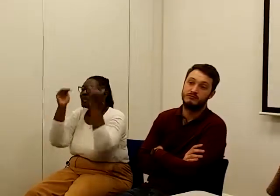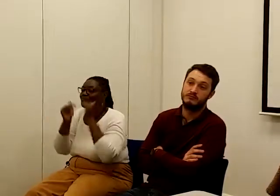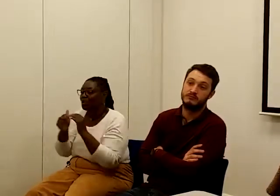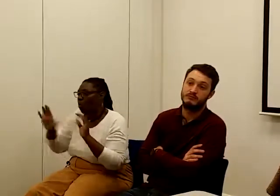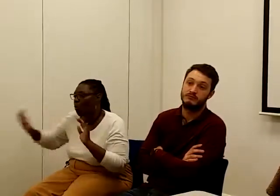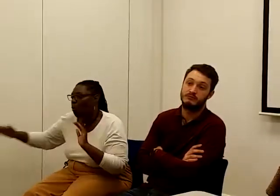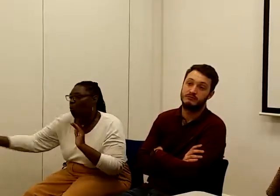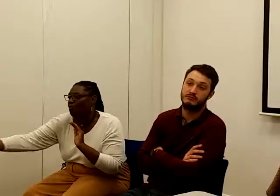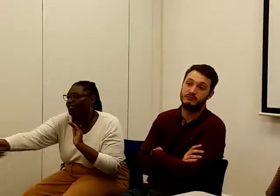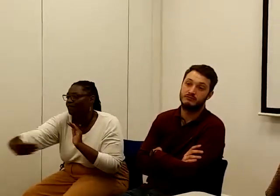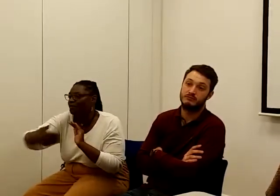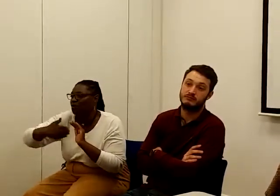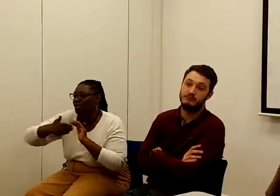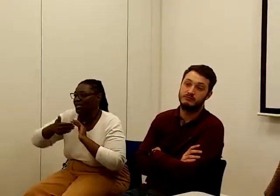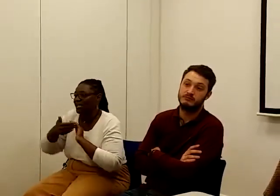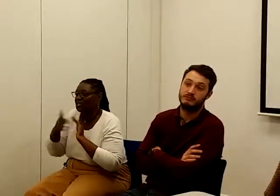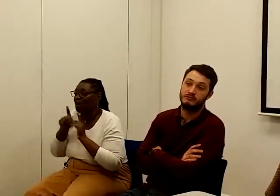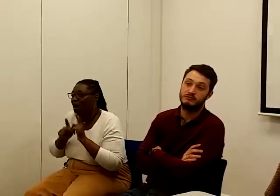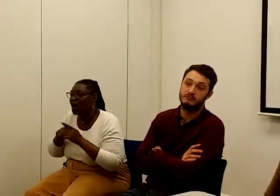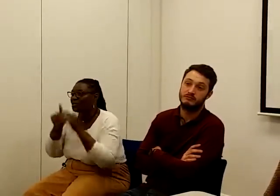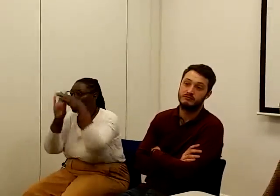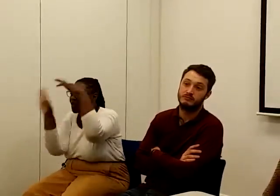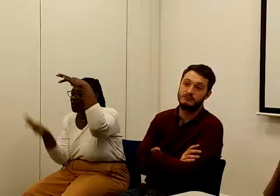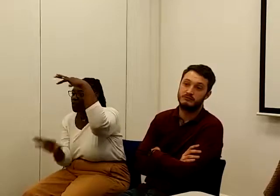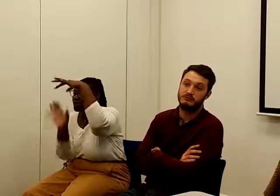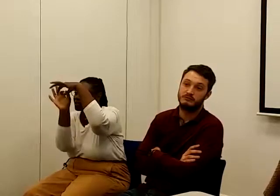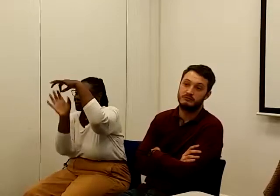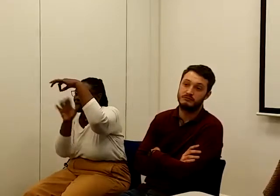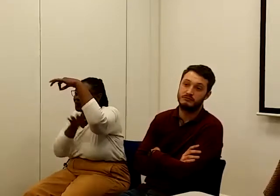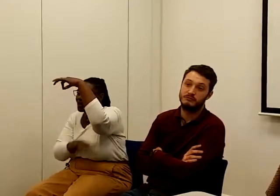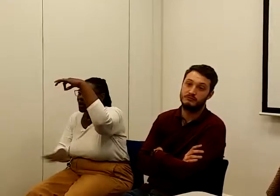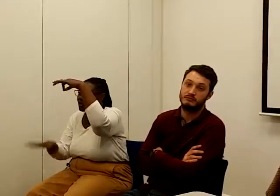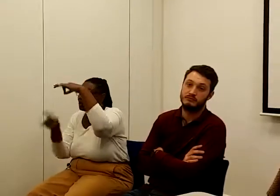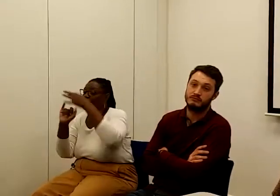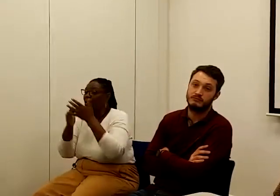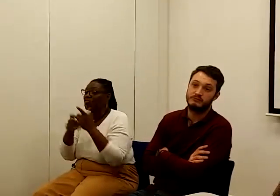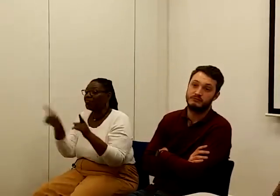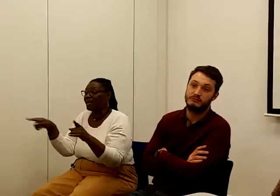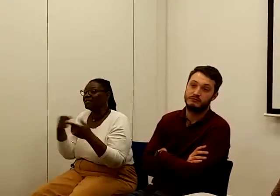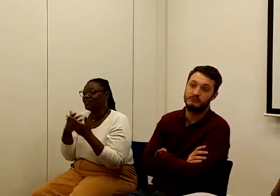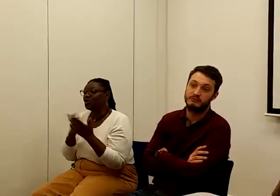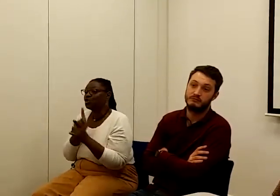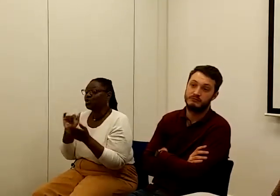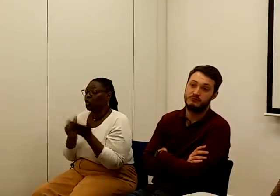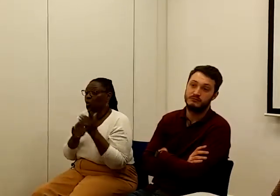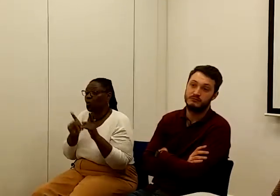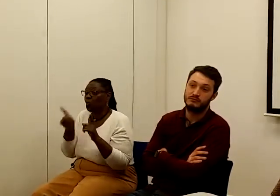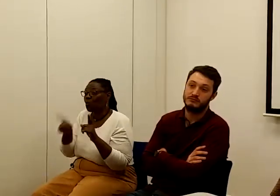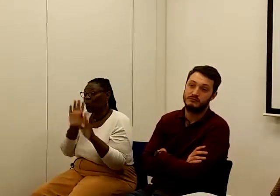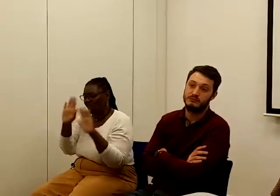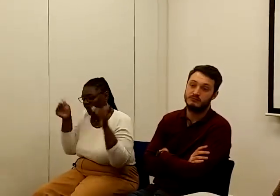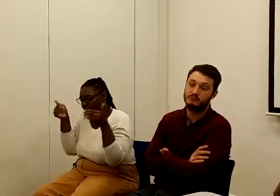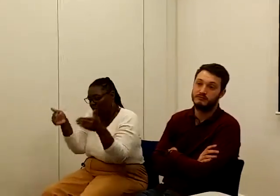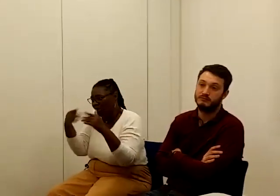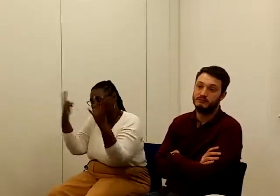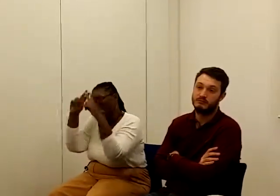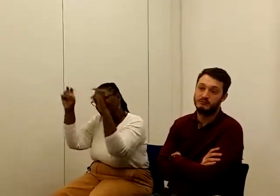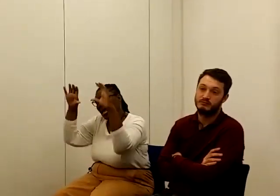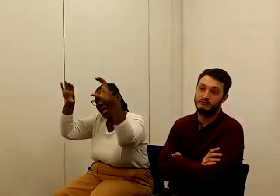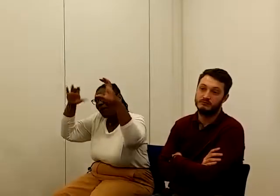all the different organisations under that umbrella. then that, so when you have a focus and name that everybody can